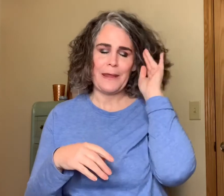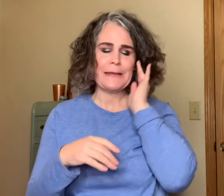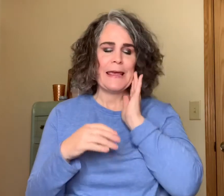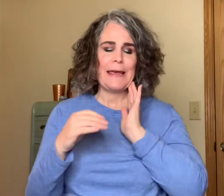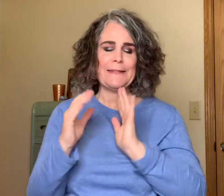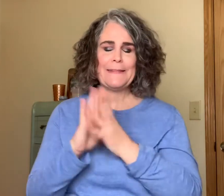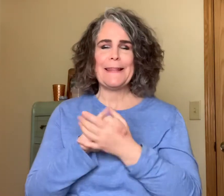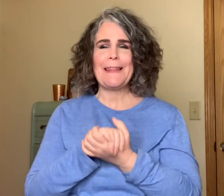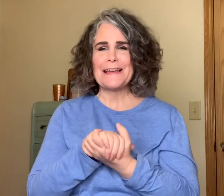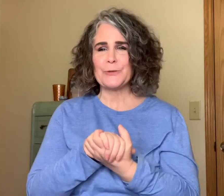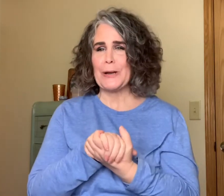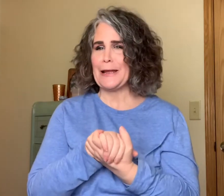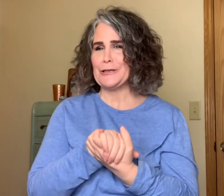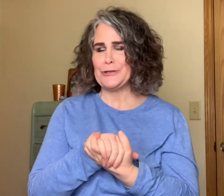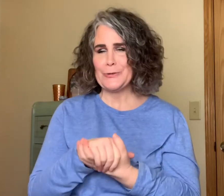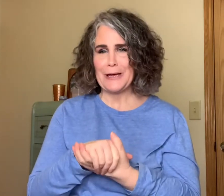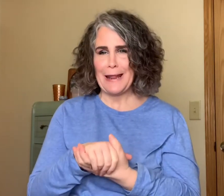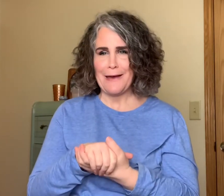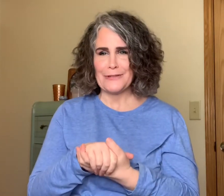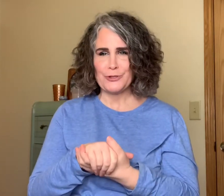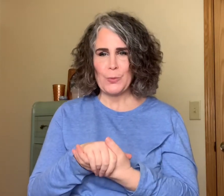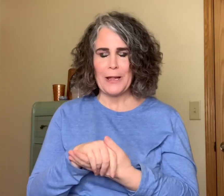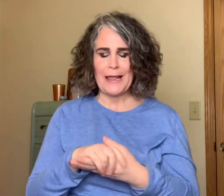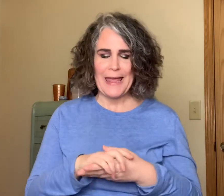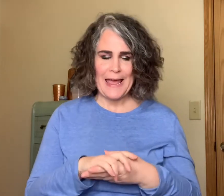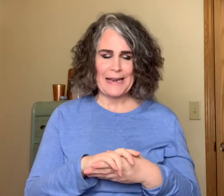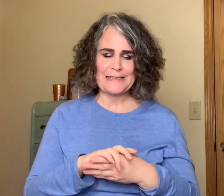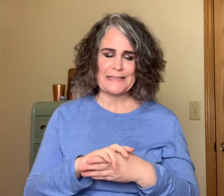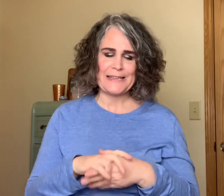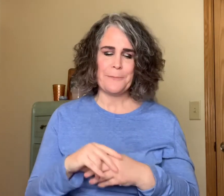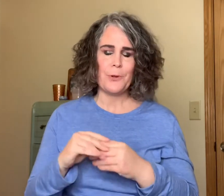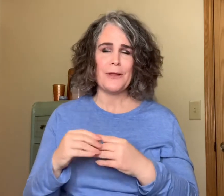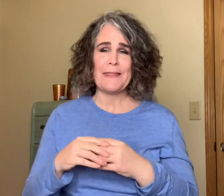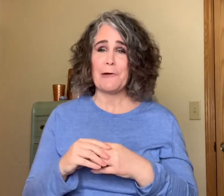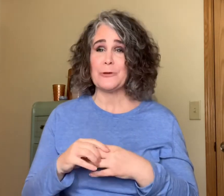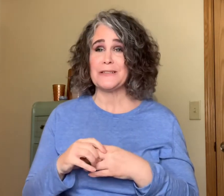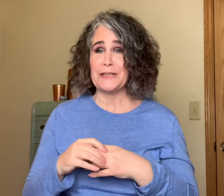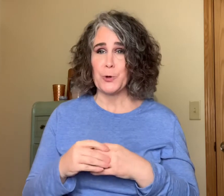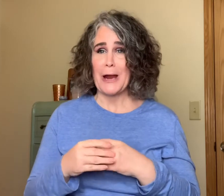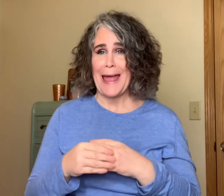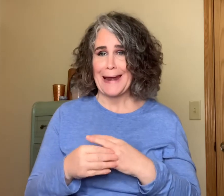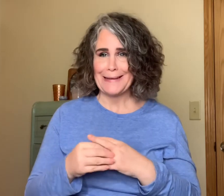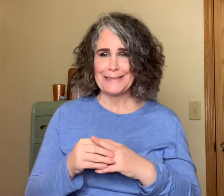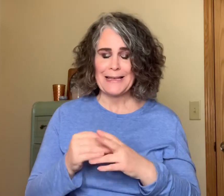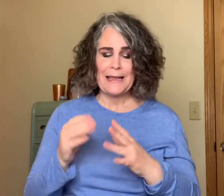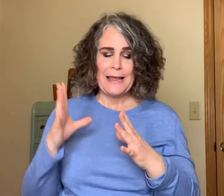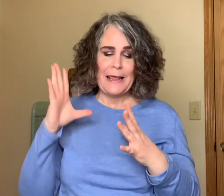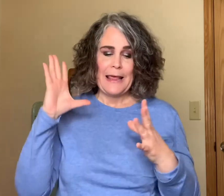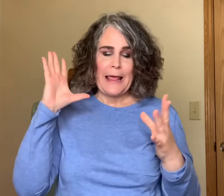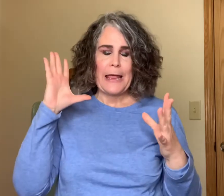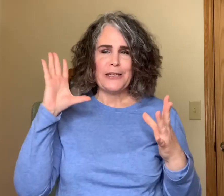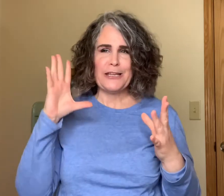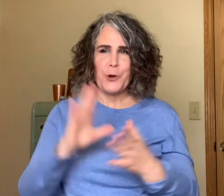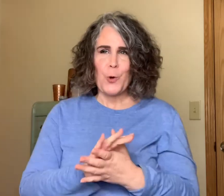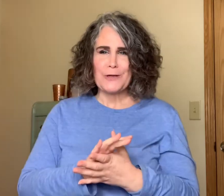and then the last one I do not have as well I had as a sample and that was Dior Addicts Dior's